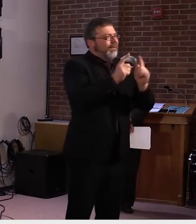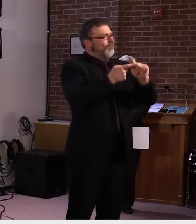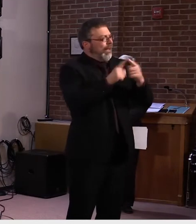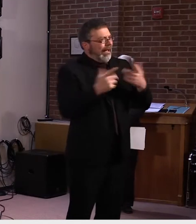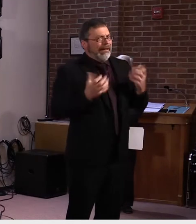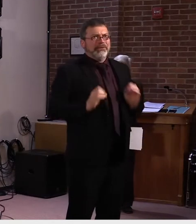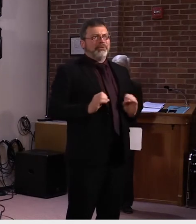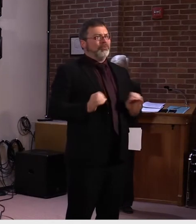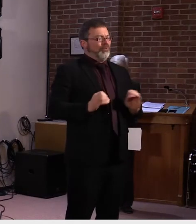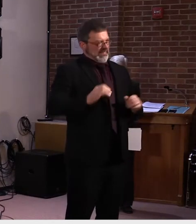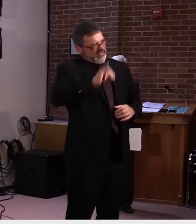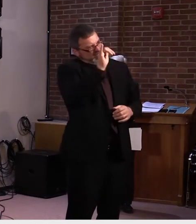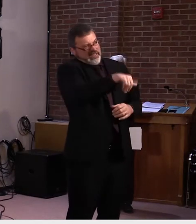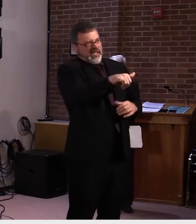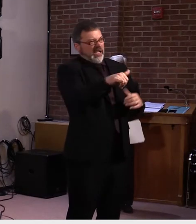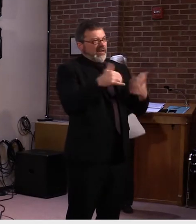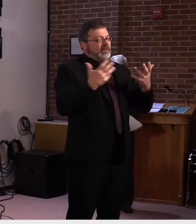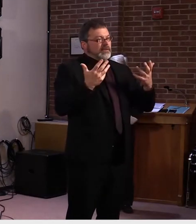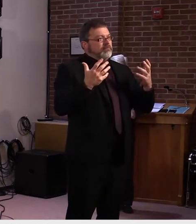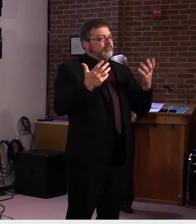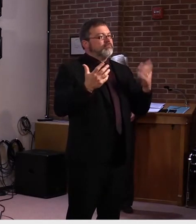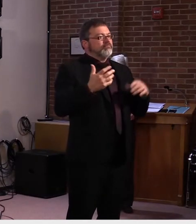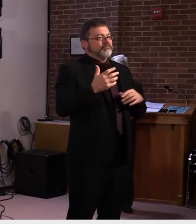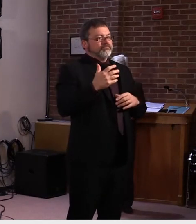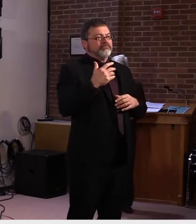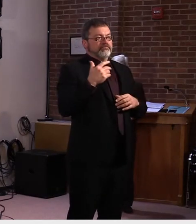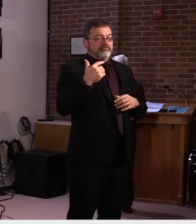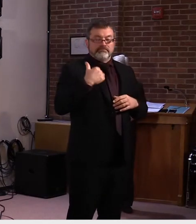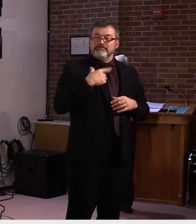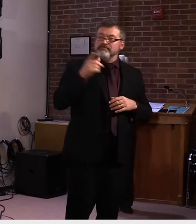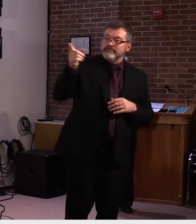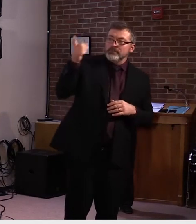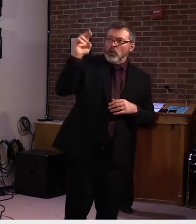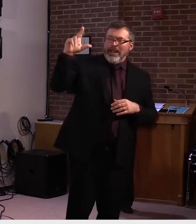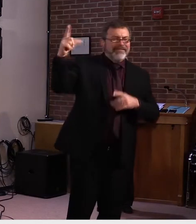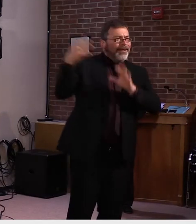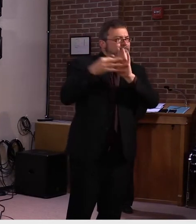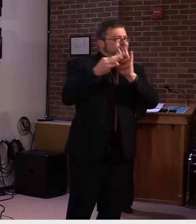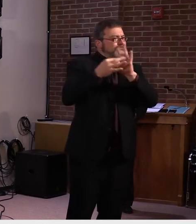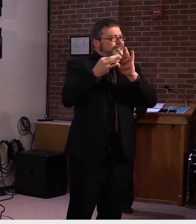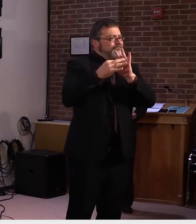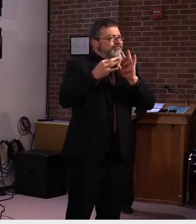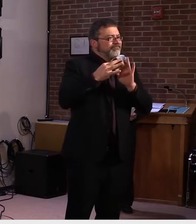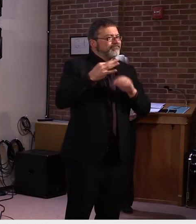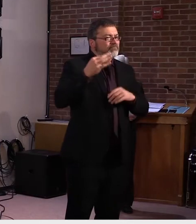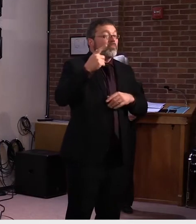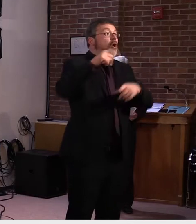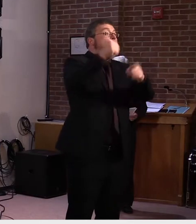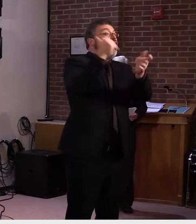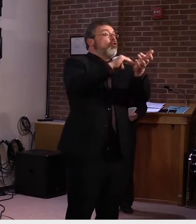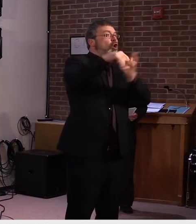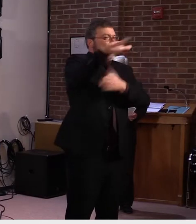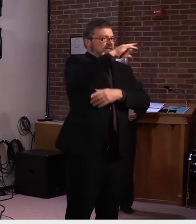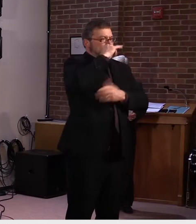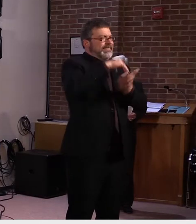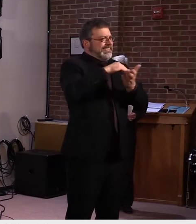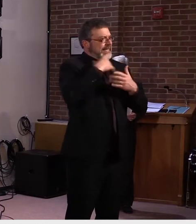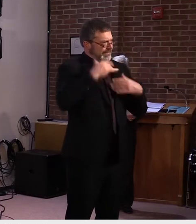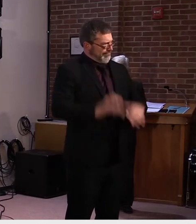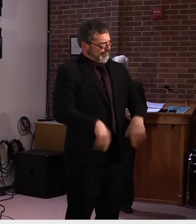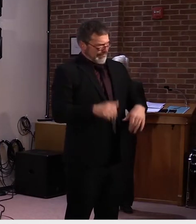We've heard from pediatricians who have told us that kids, especially the most vulnerable, are not okay.